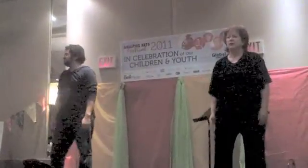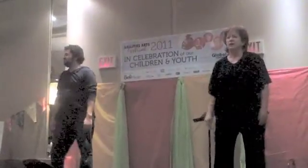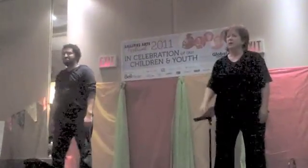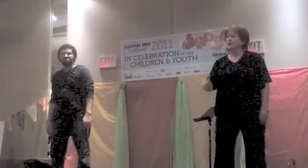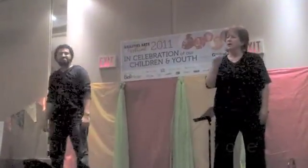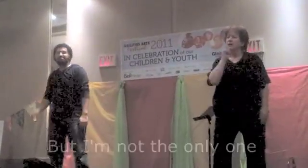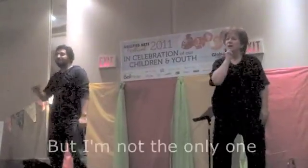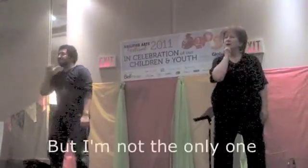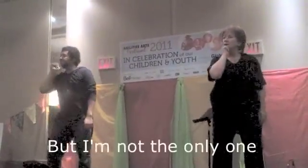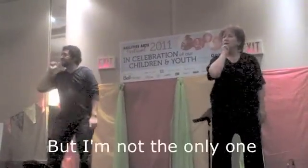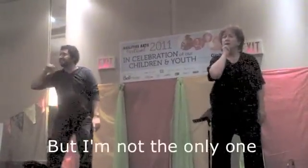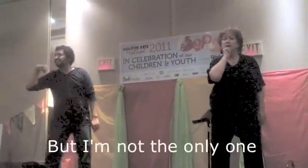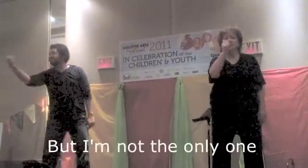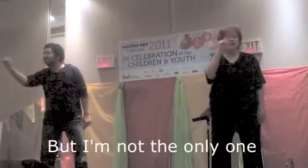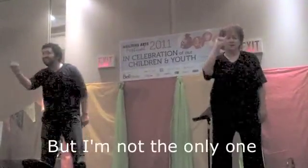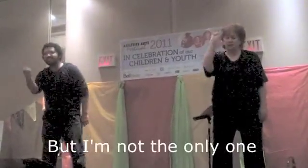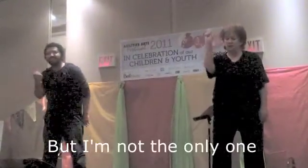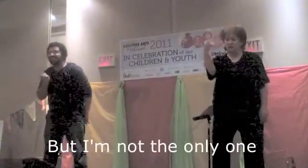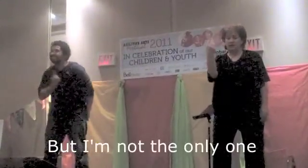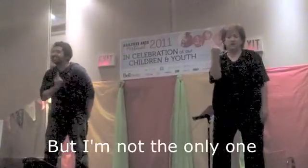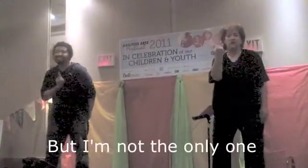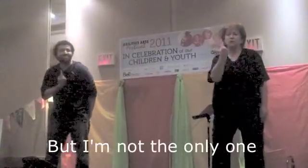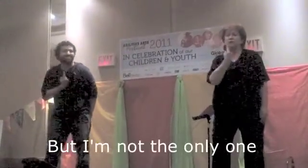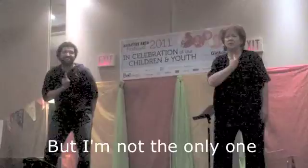But I'm not the only one.